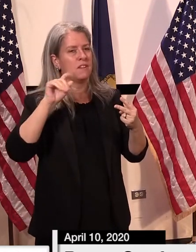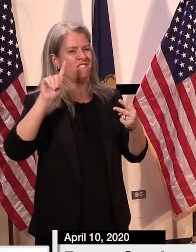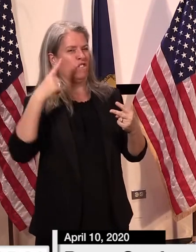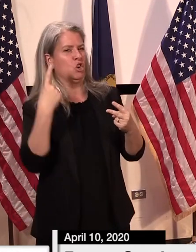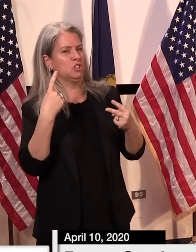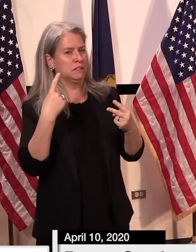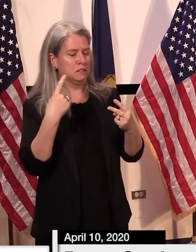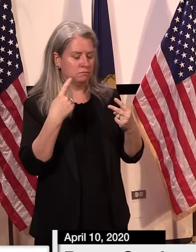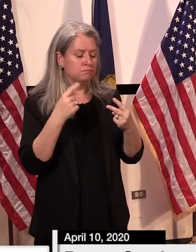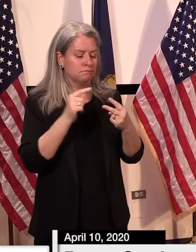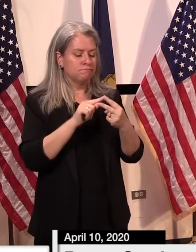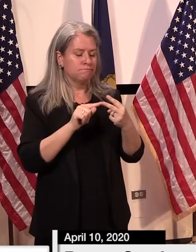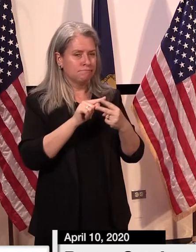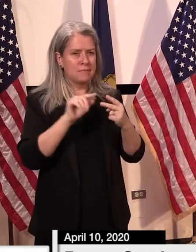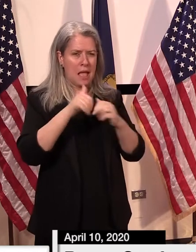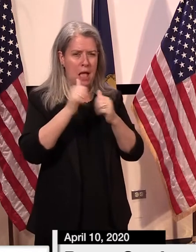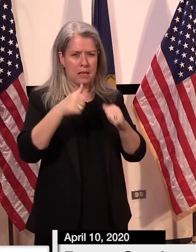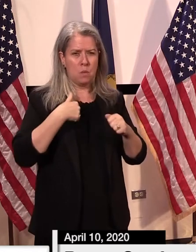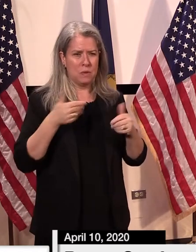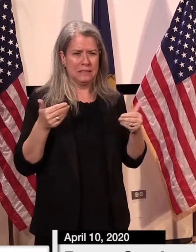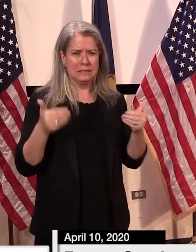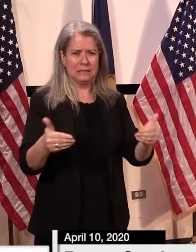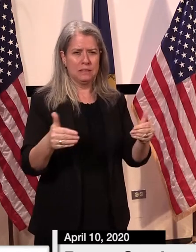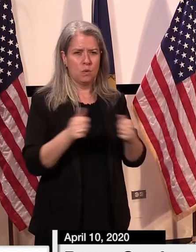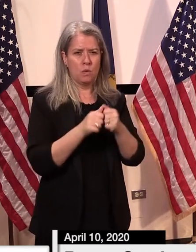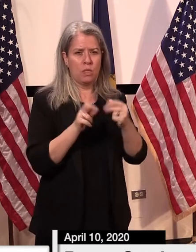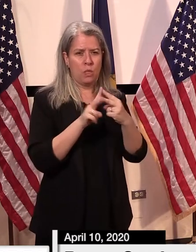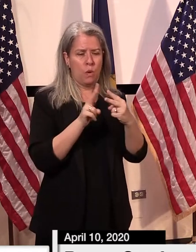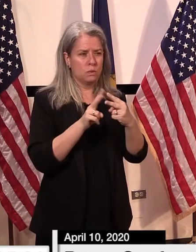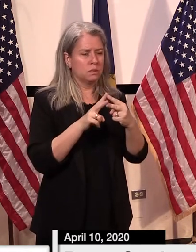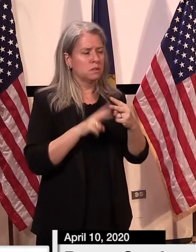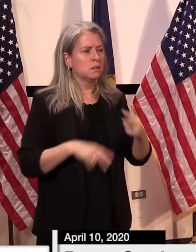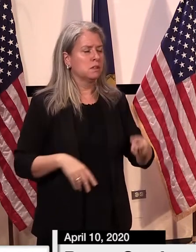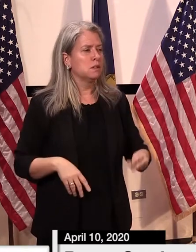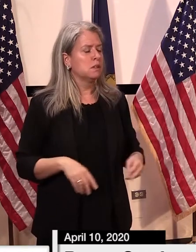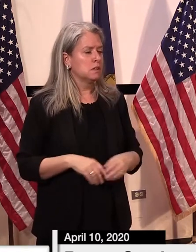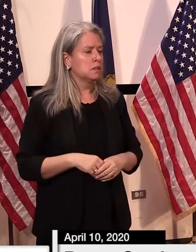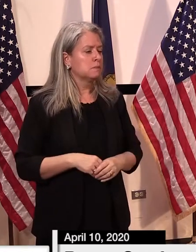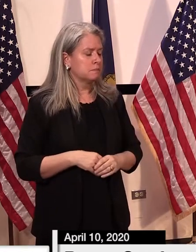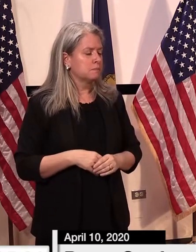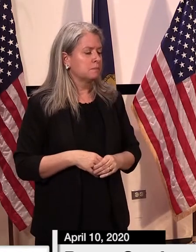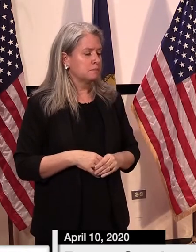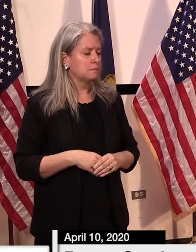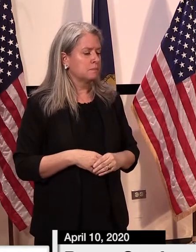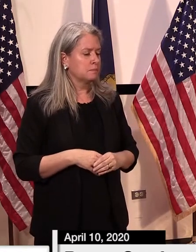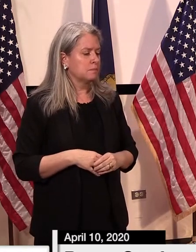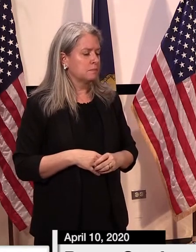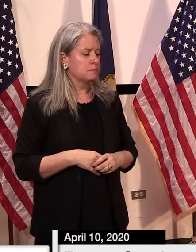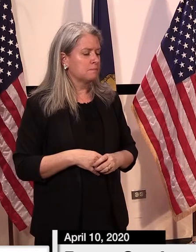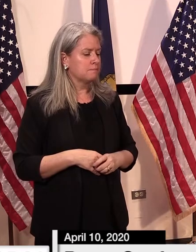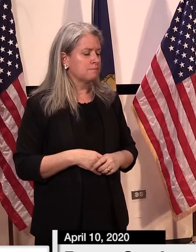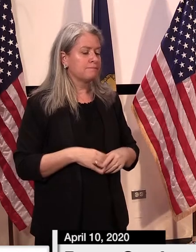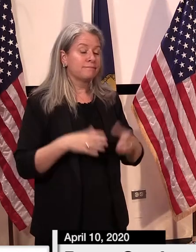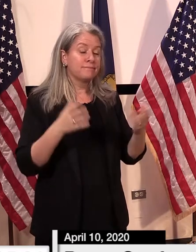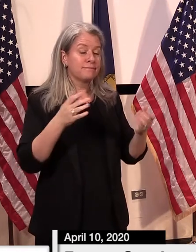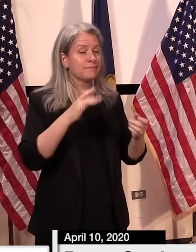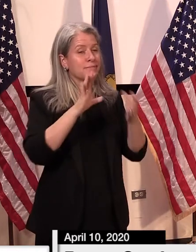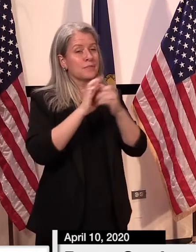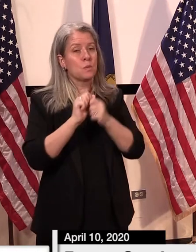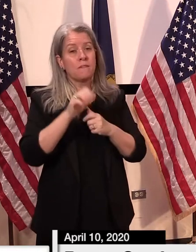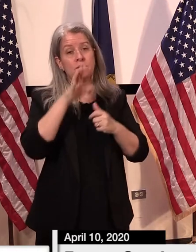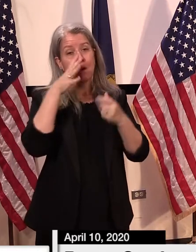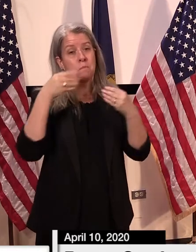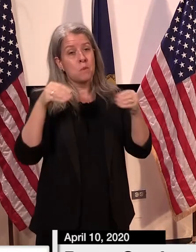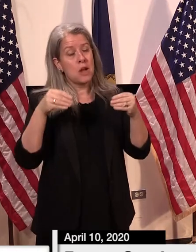time. And how do we responsibly open those up to the general public? Um, I would, uh, I would say in terms of farmers markets,